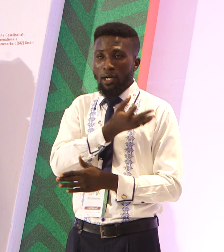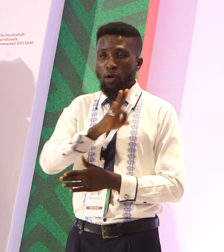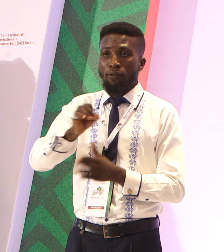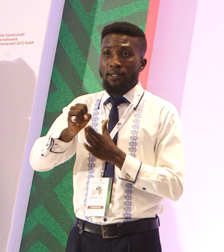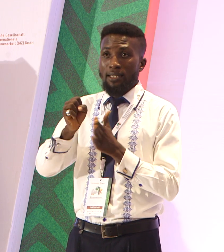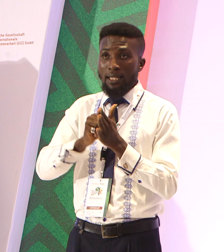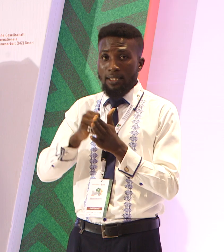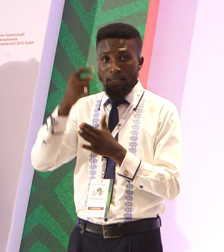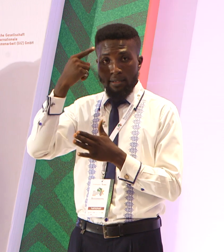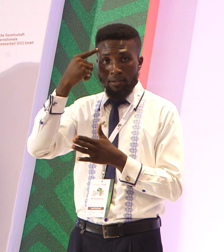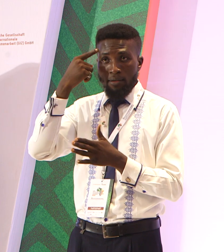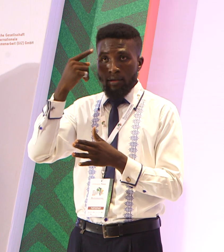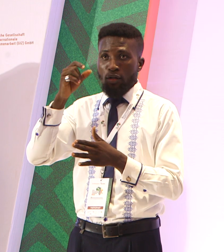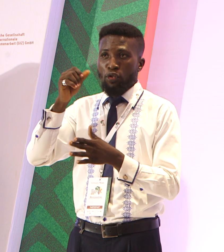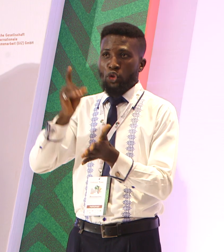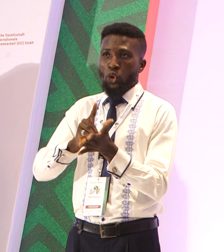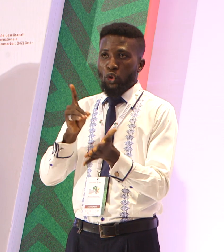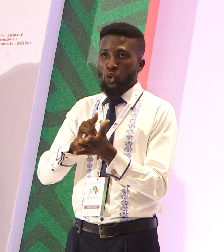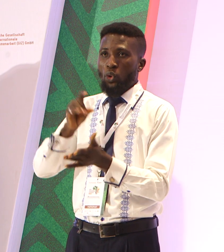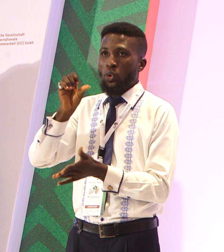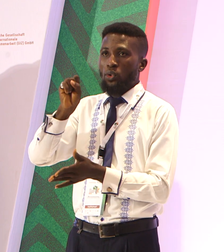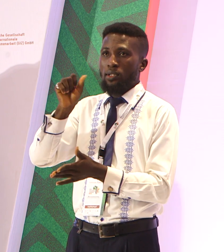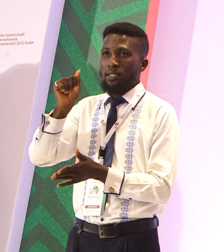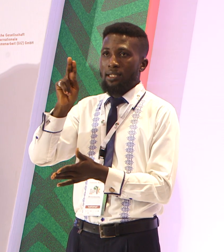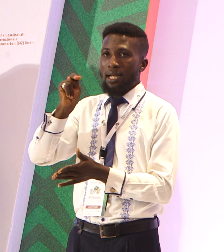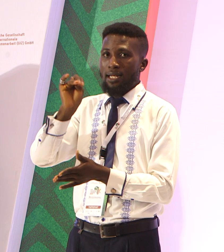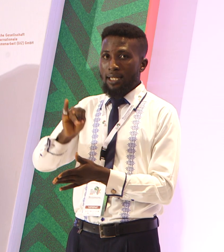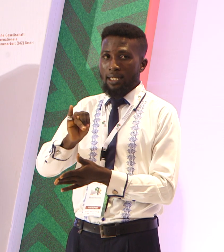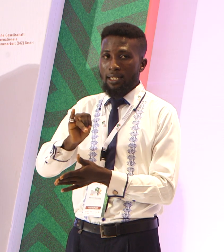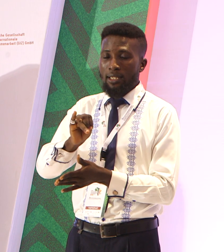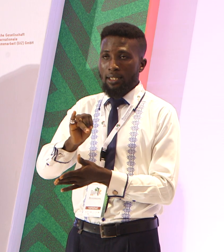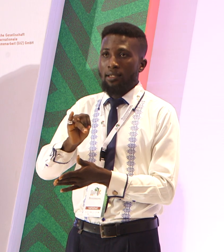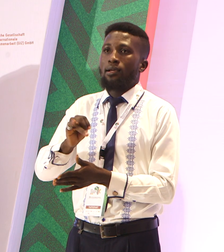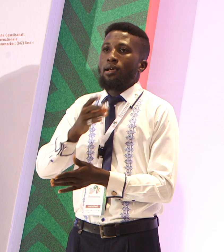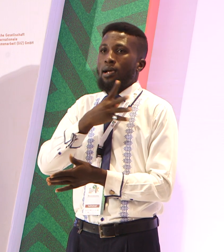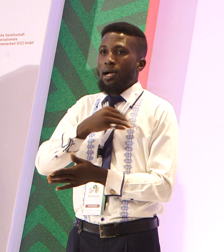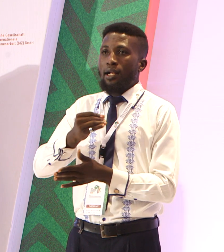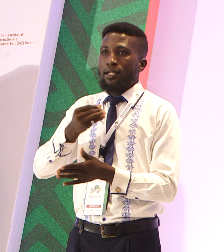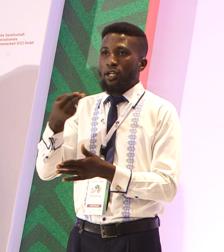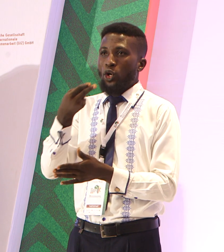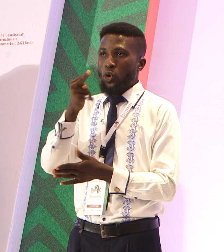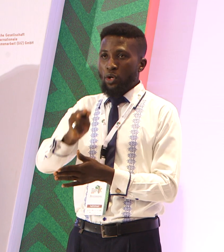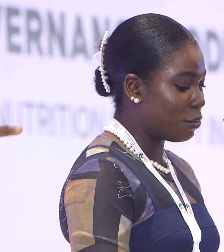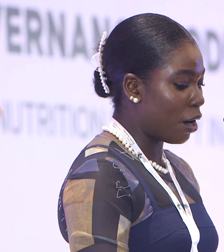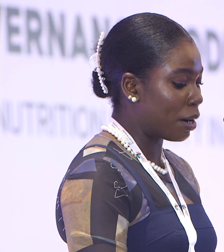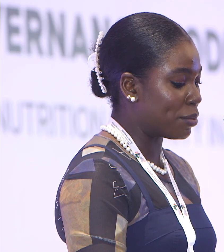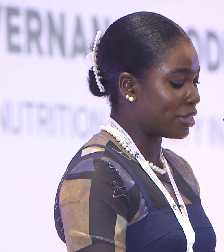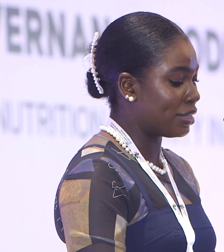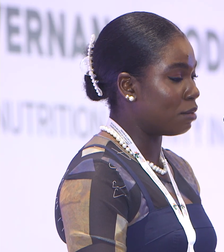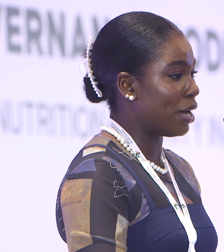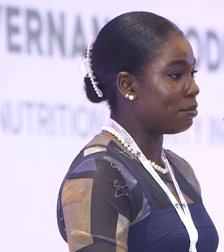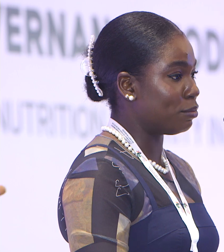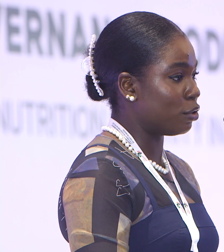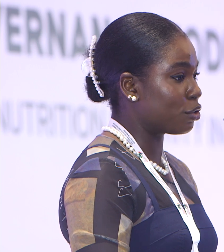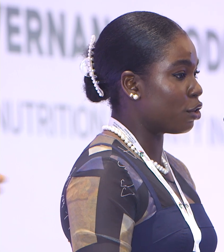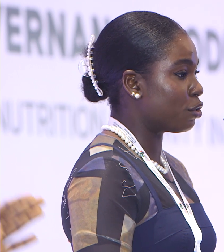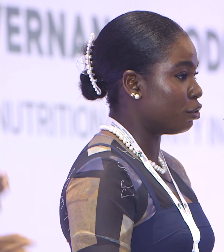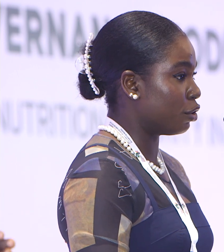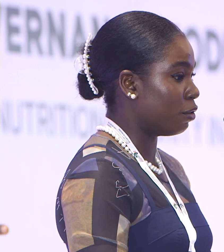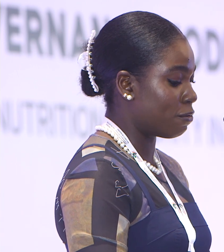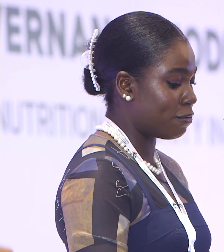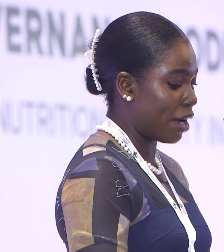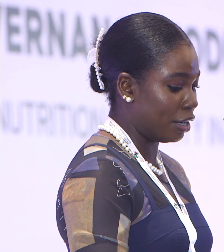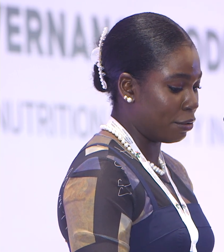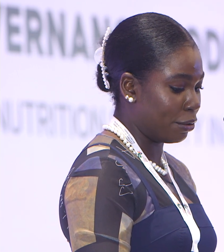Dr. Sabi Abdullahi, and the Honorable Minister of Budget and Planning, well represented by Dr.